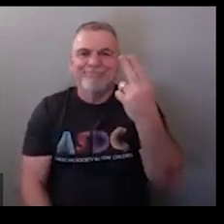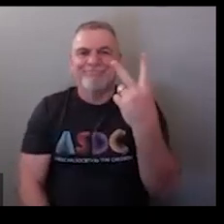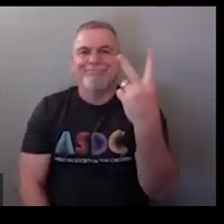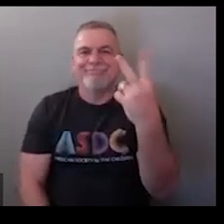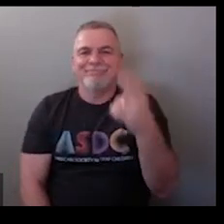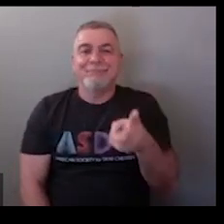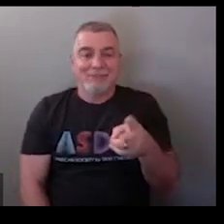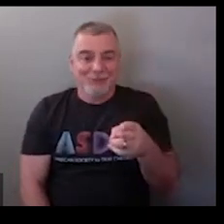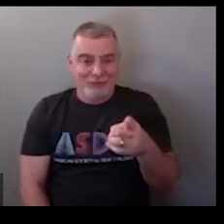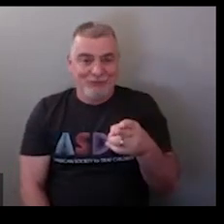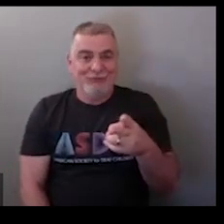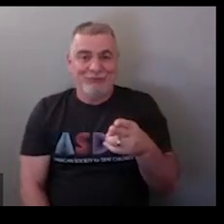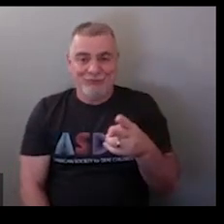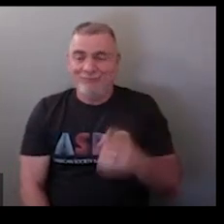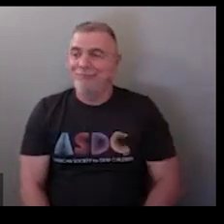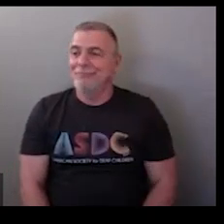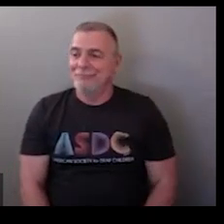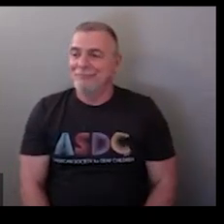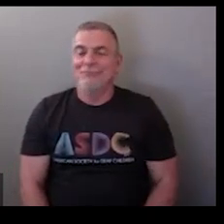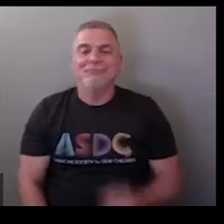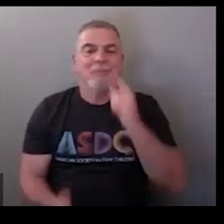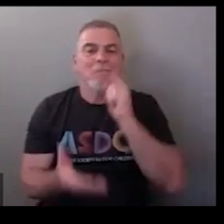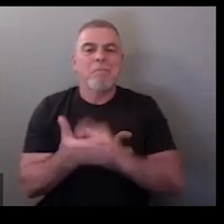so your V hand shape and then your movement